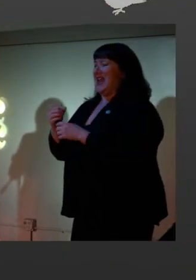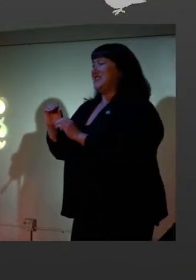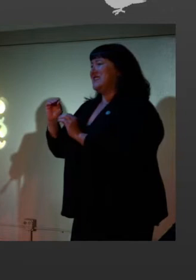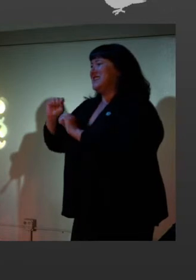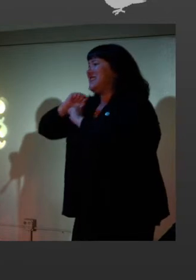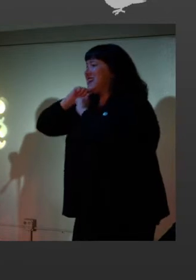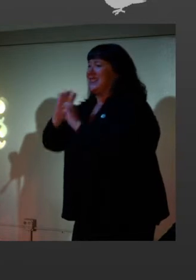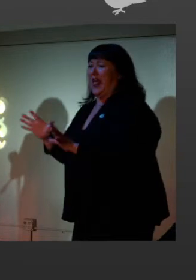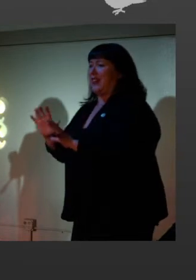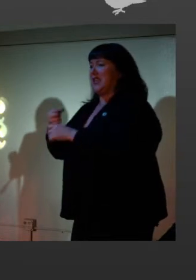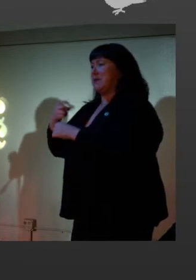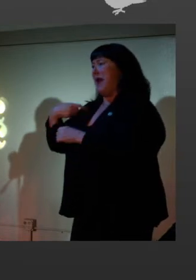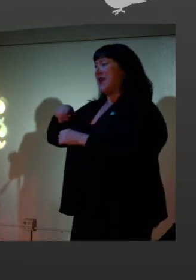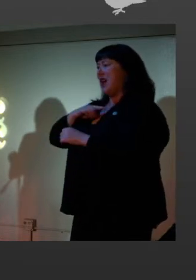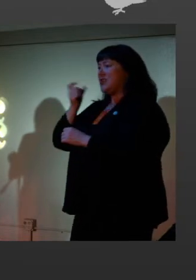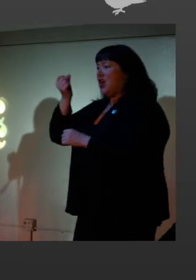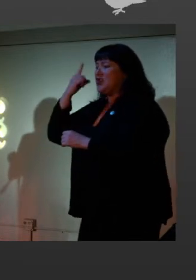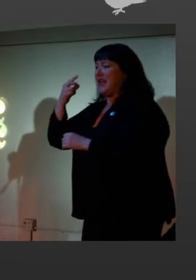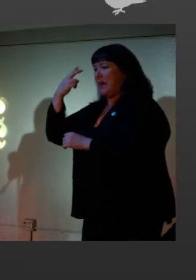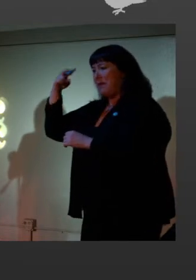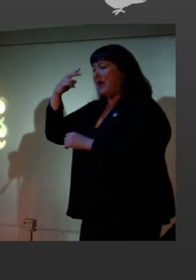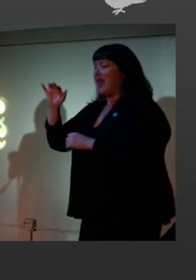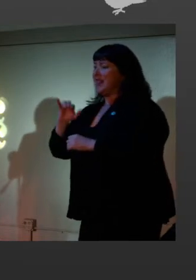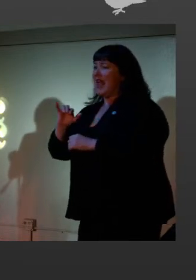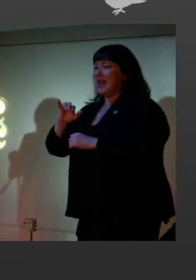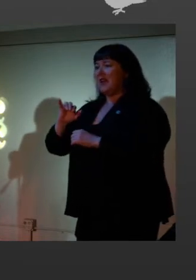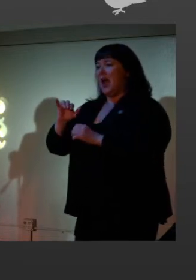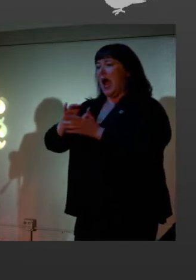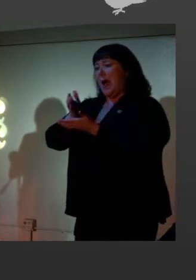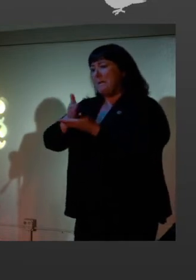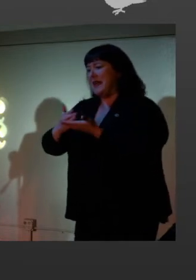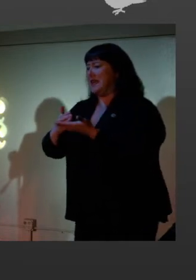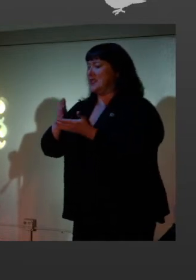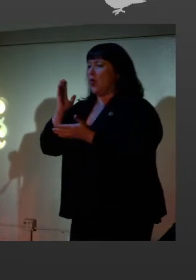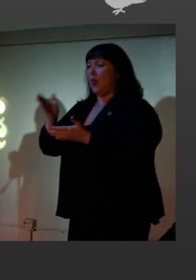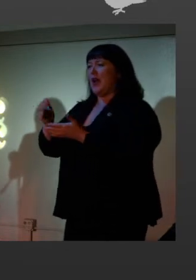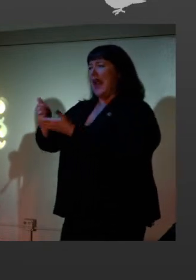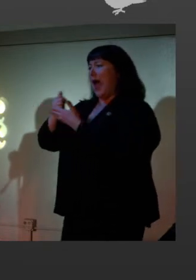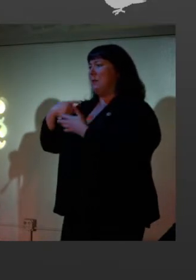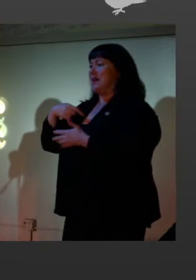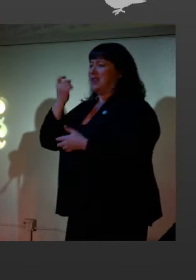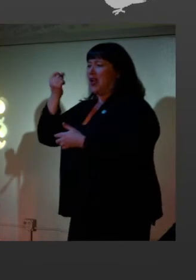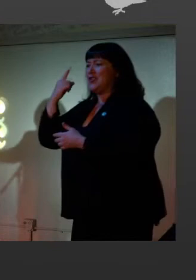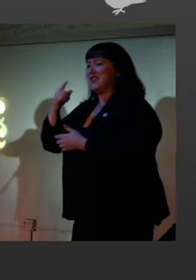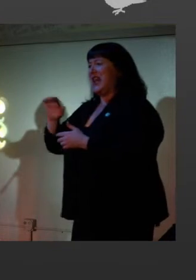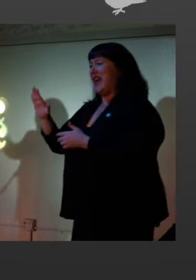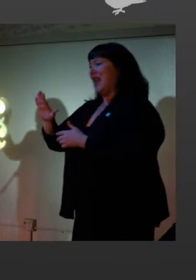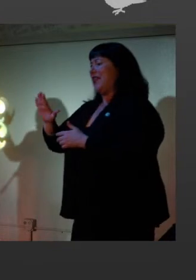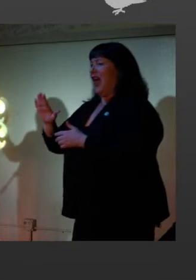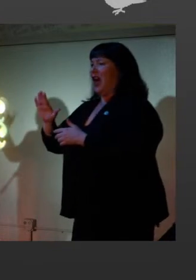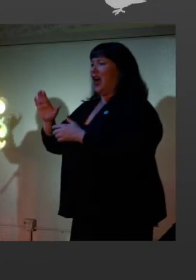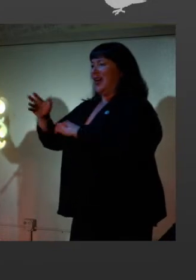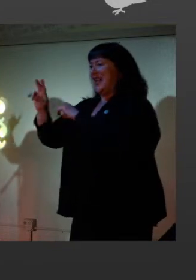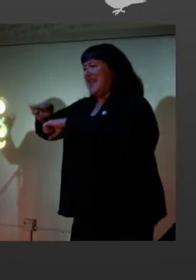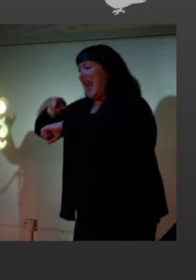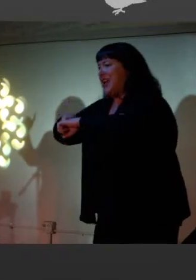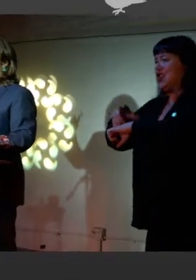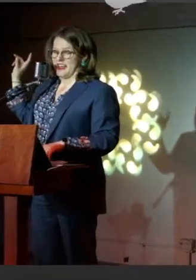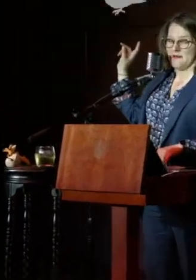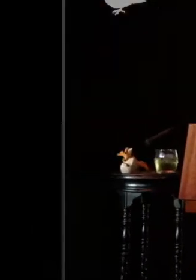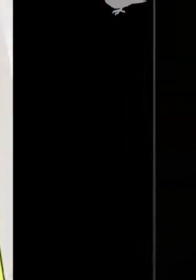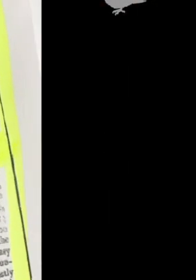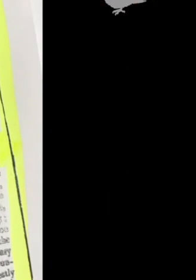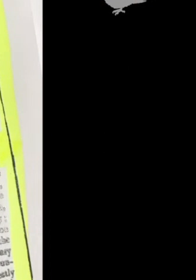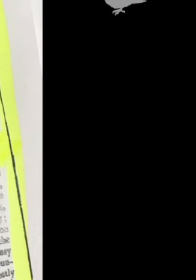Mexico, as a piece of ore would enable us to judge of the nature and extent of the minds. That was like a third of the review.